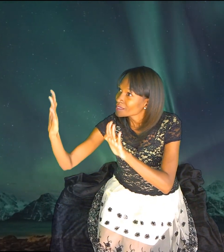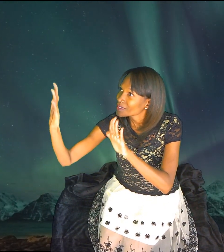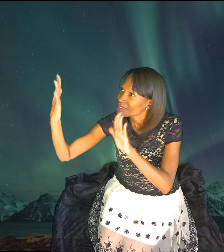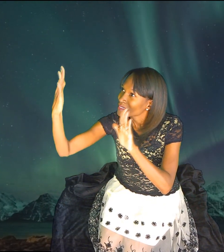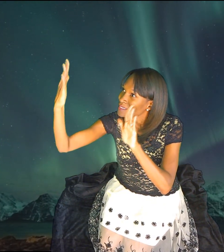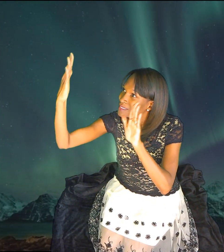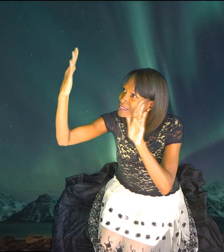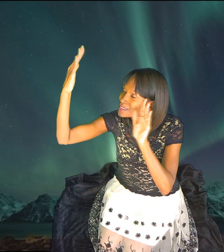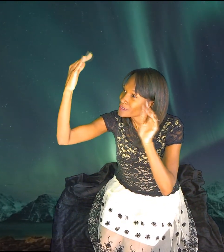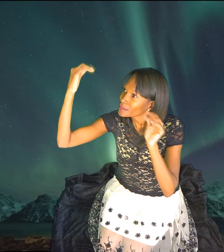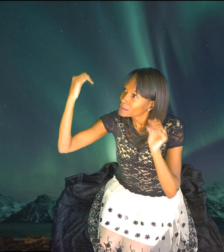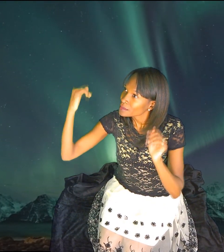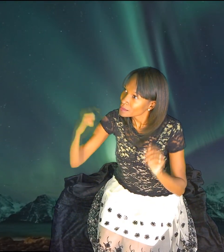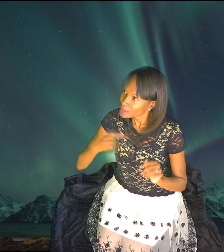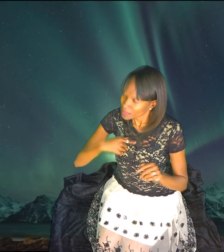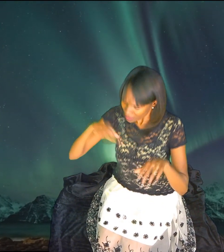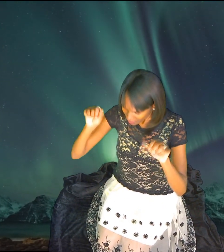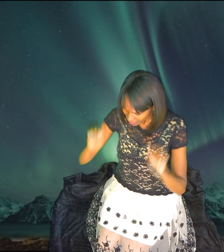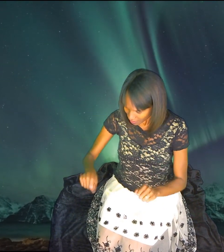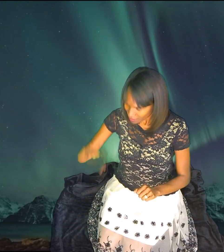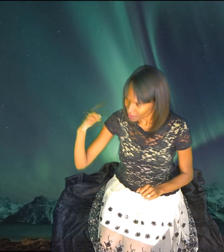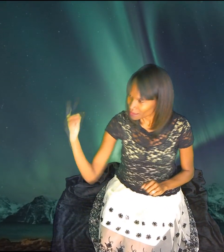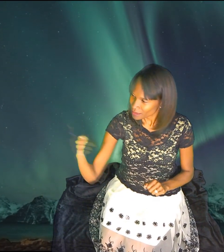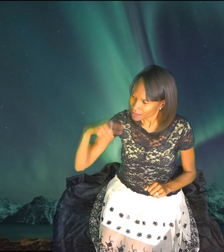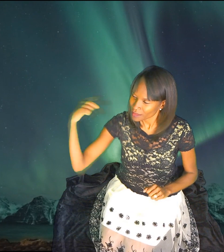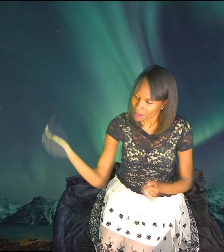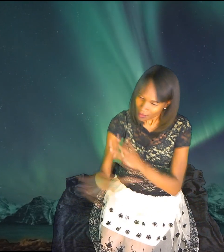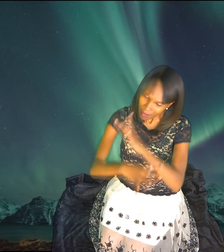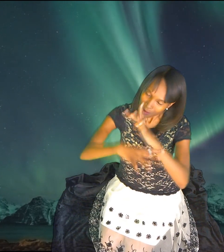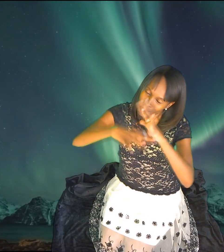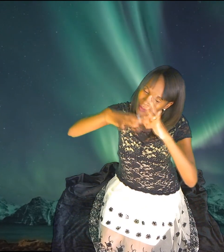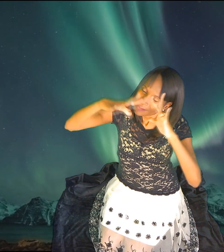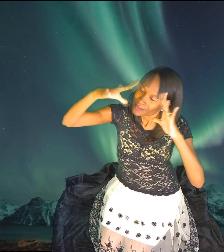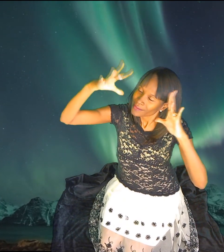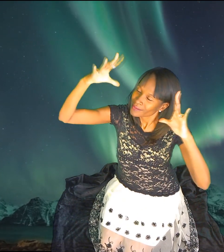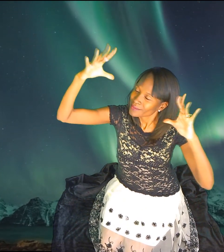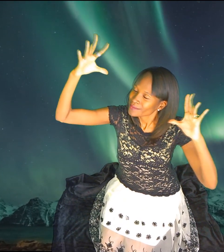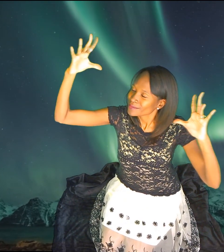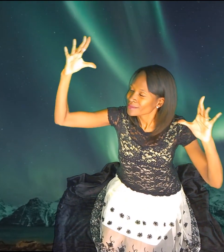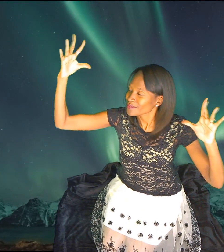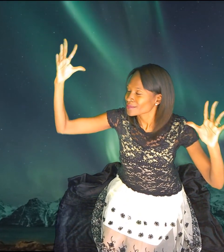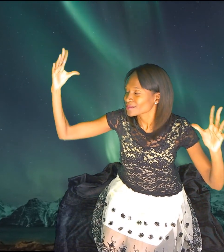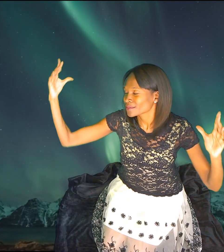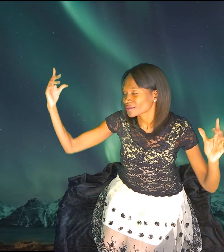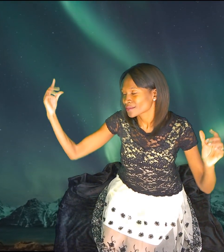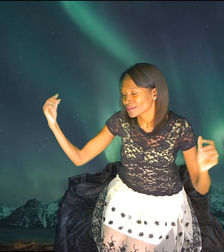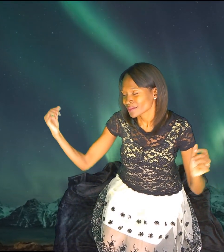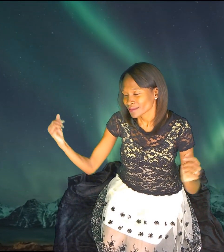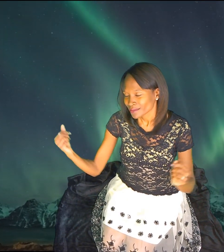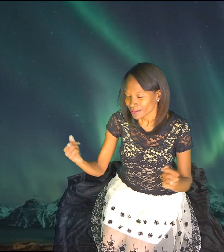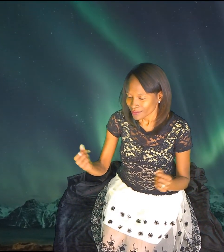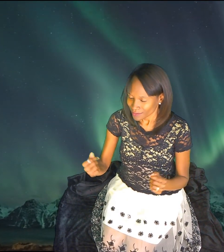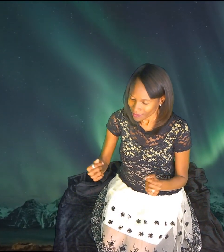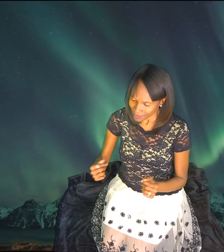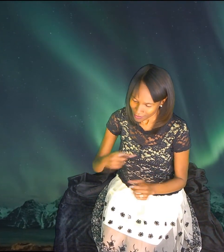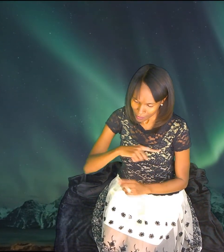I can only imagine I can all I will